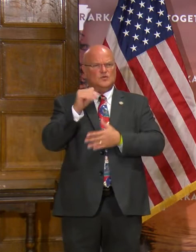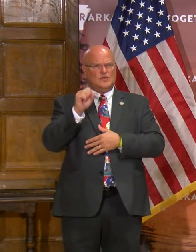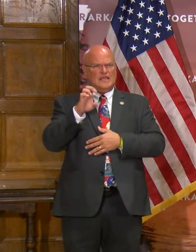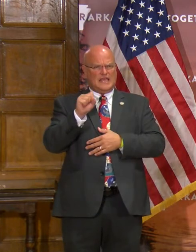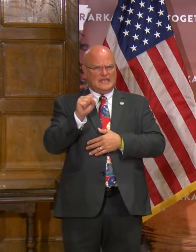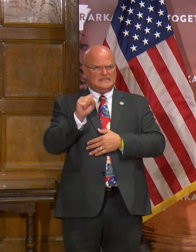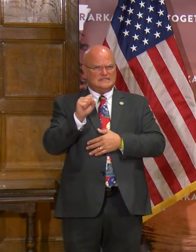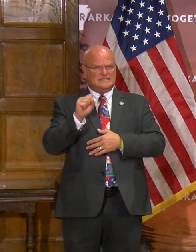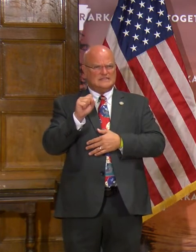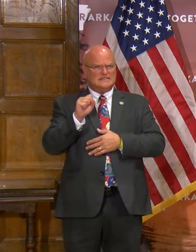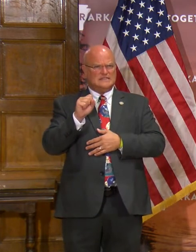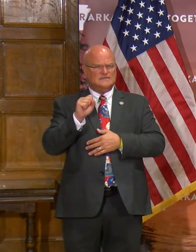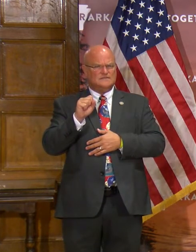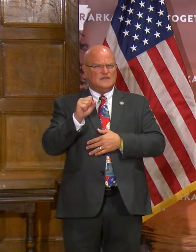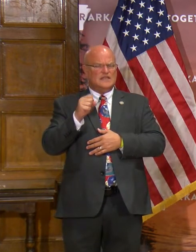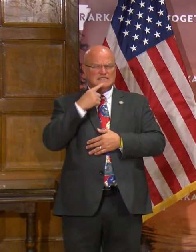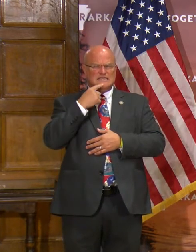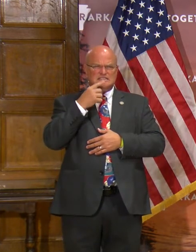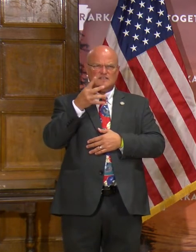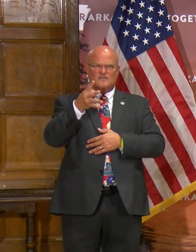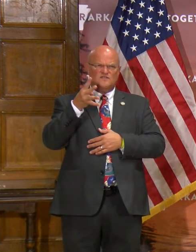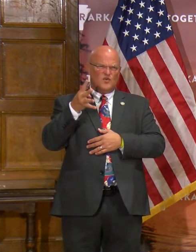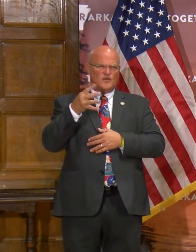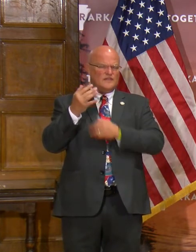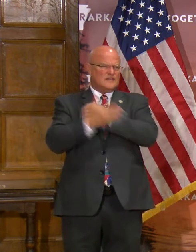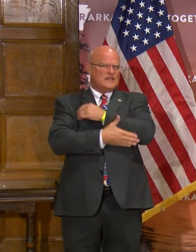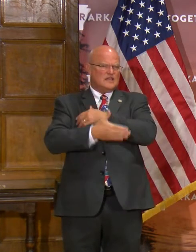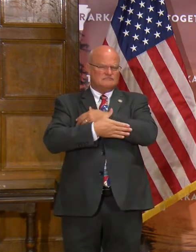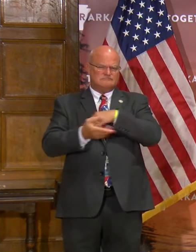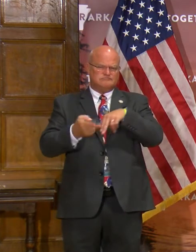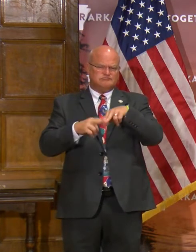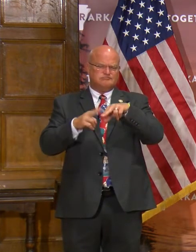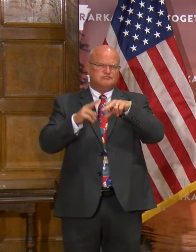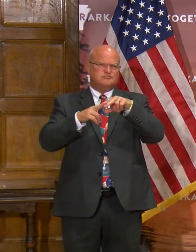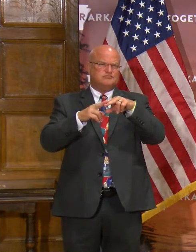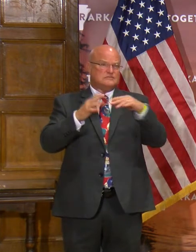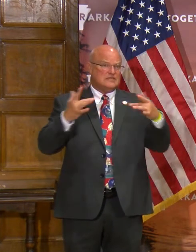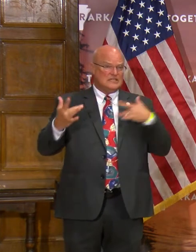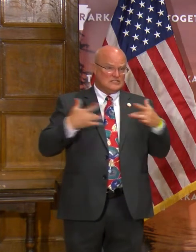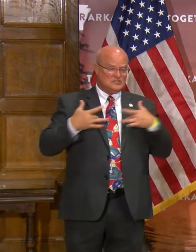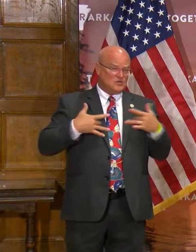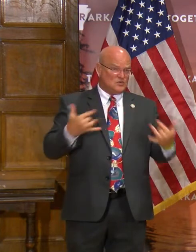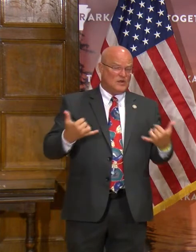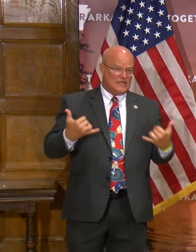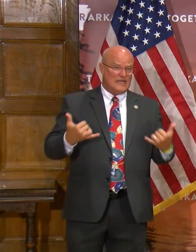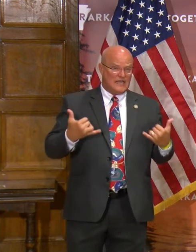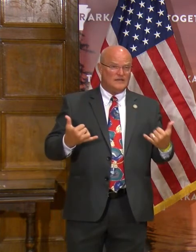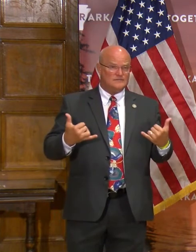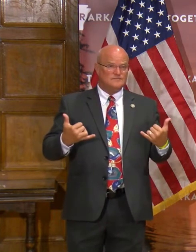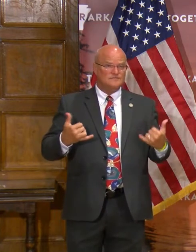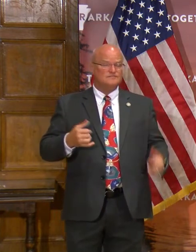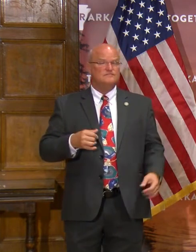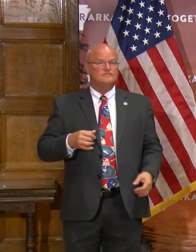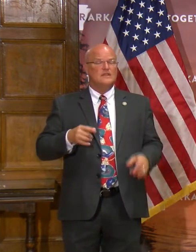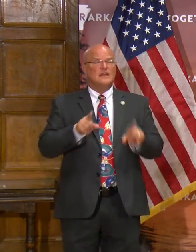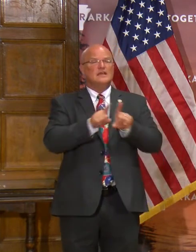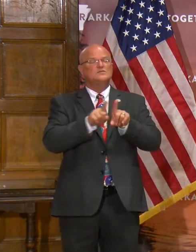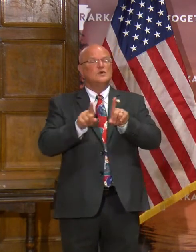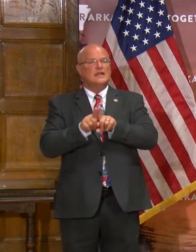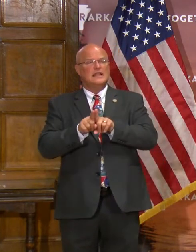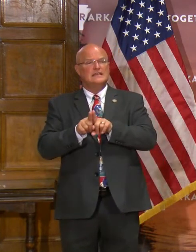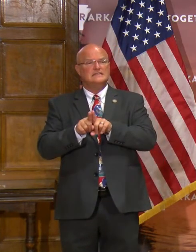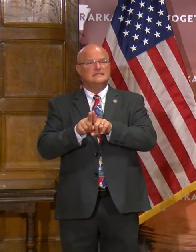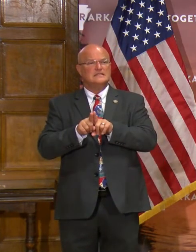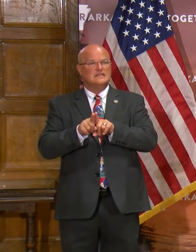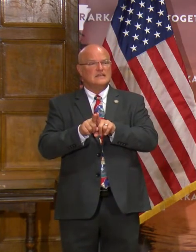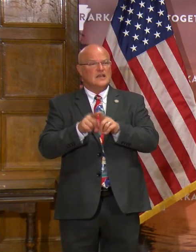to the fourth in the country. It's been going up. How big of a concern is that at this point? As well as